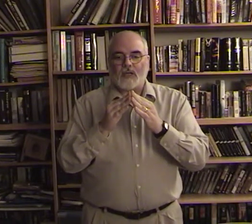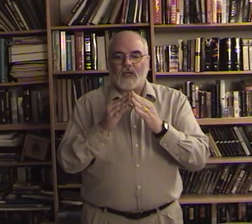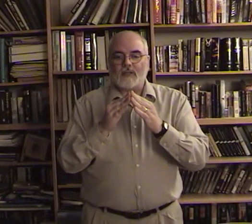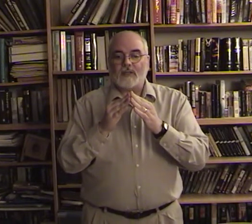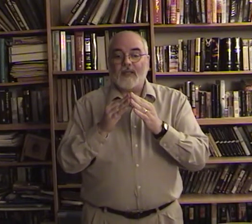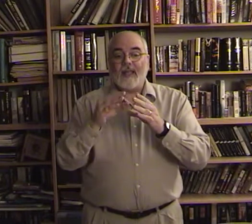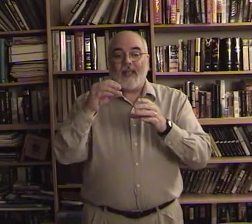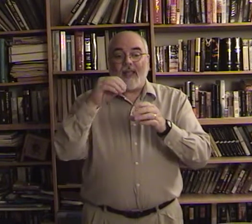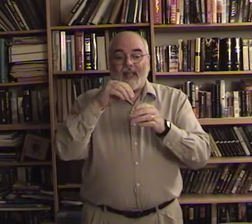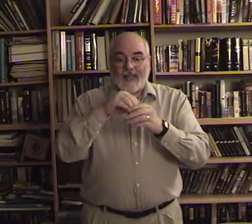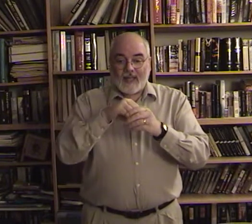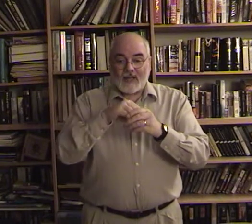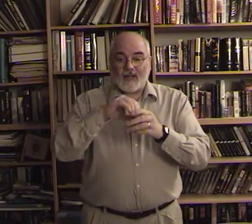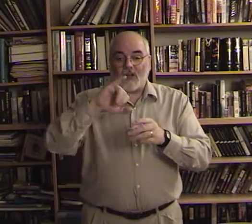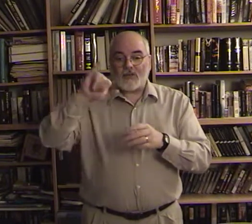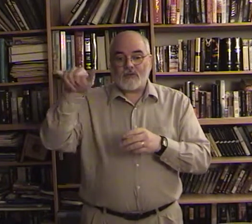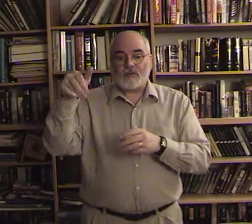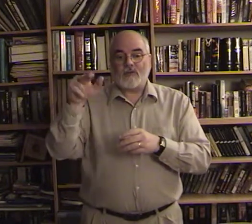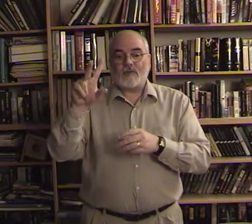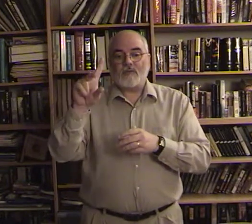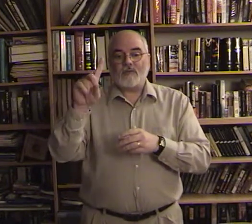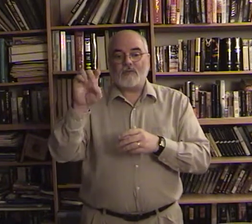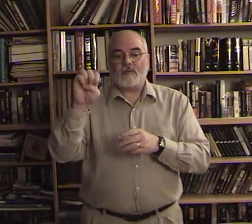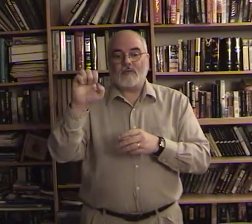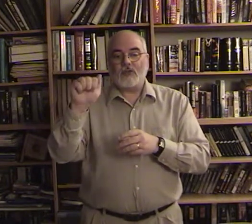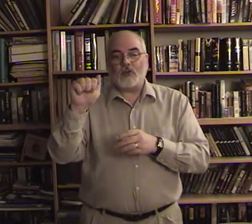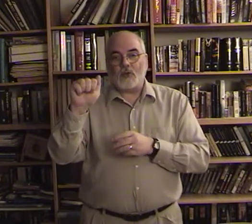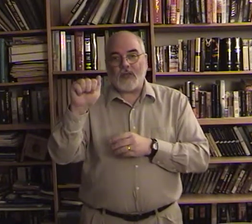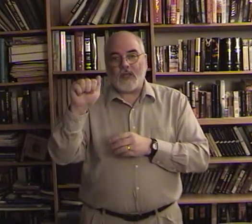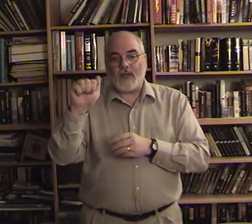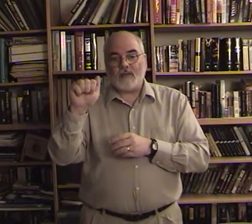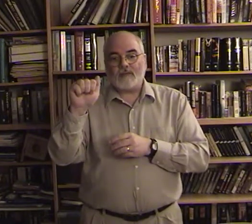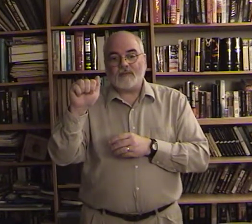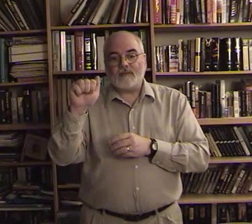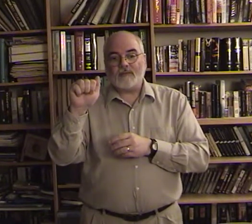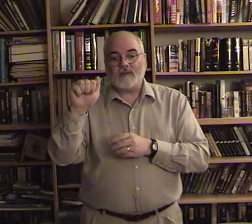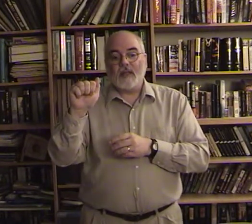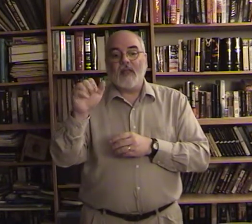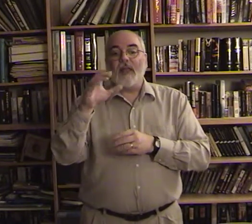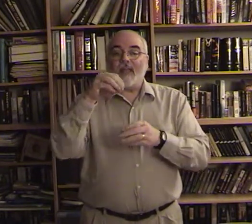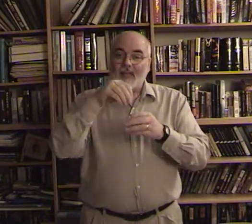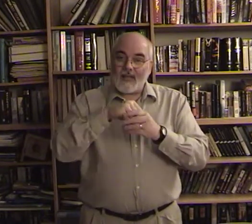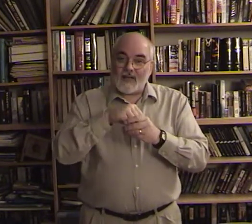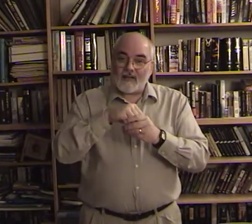signs in judea in